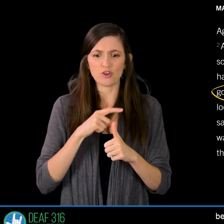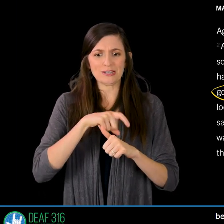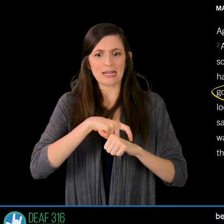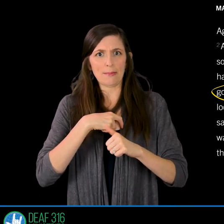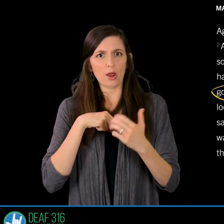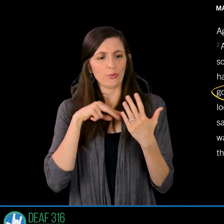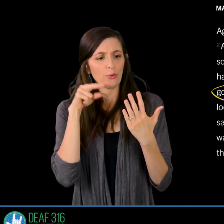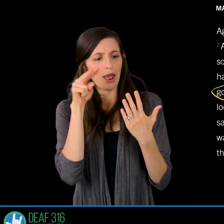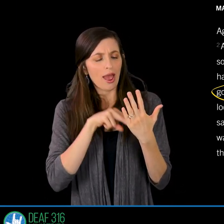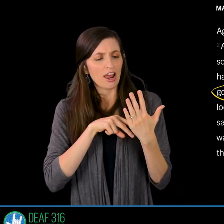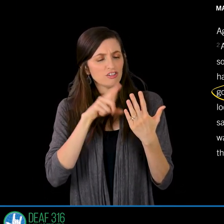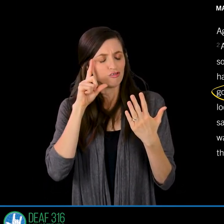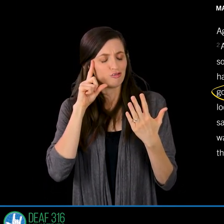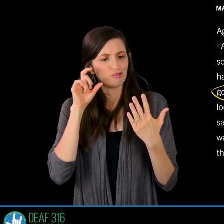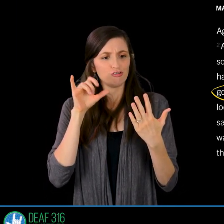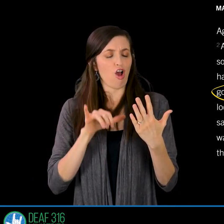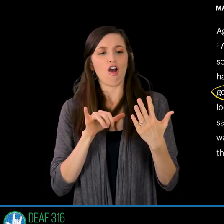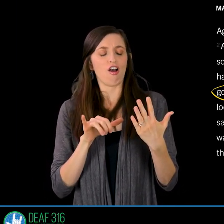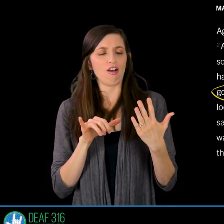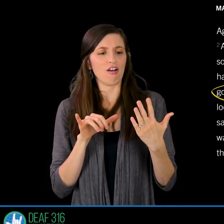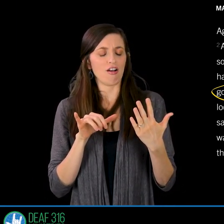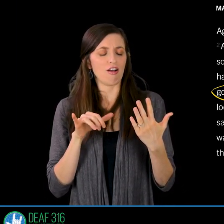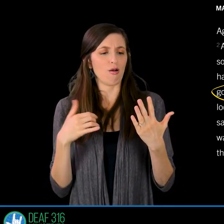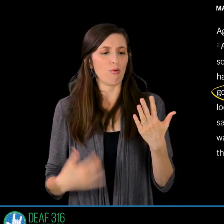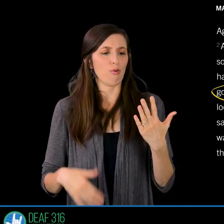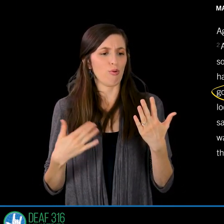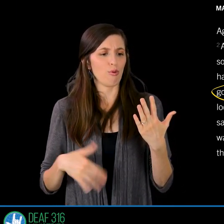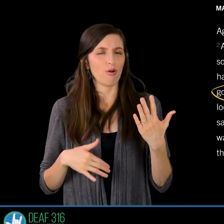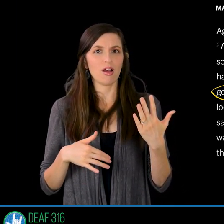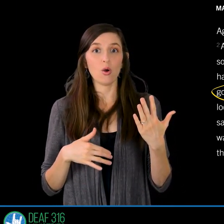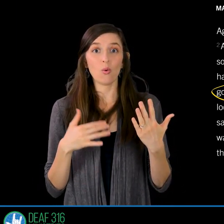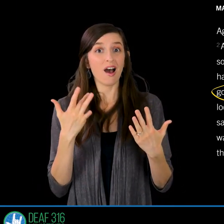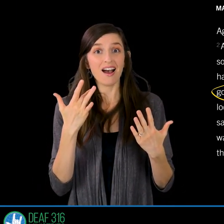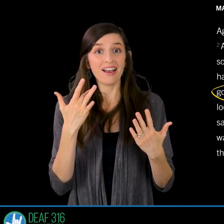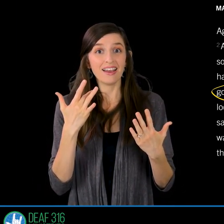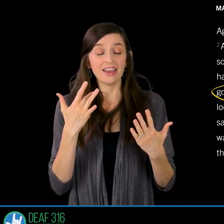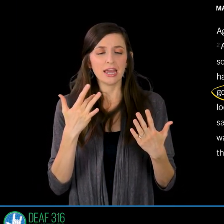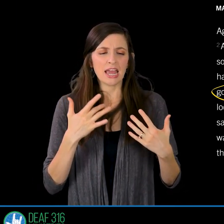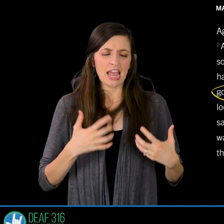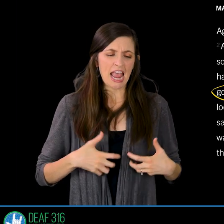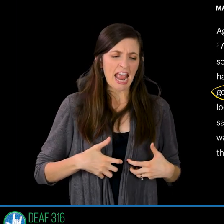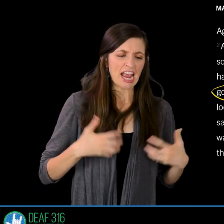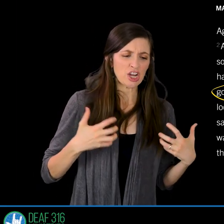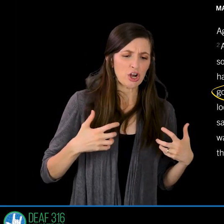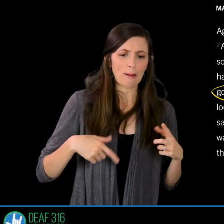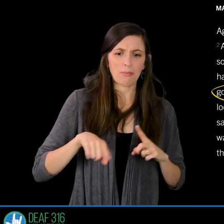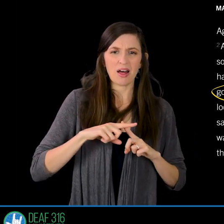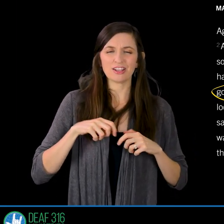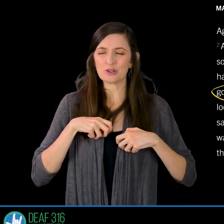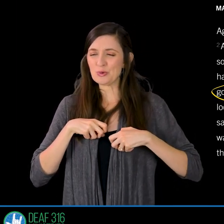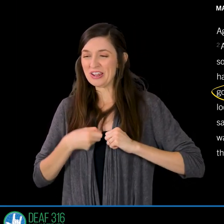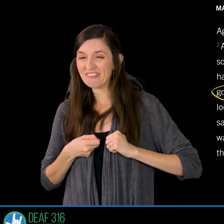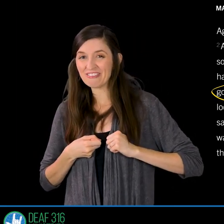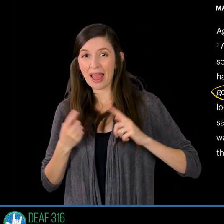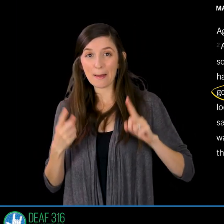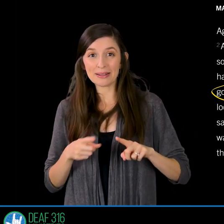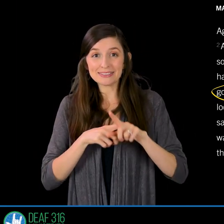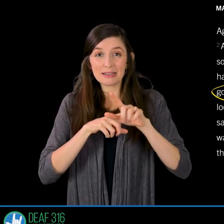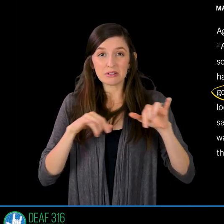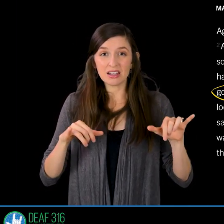life and I want them to right we want them to it's not good if anger